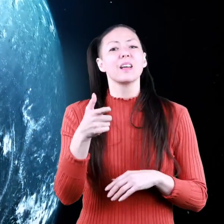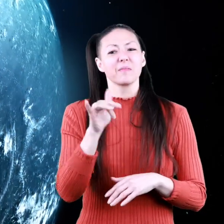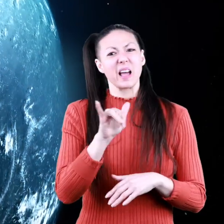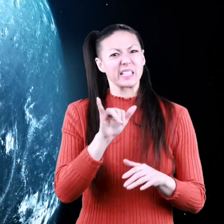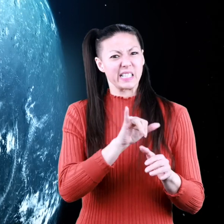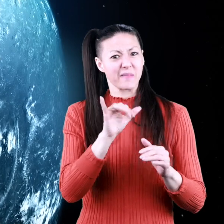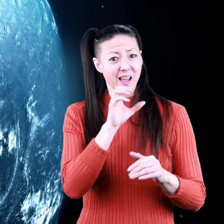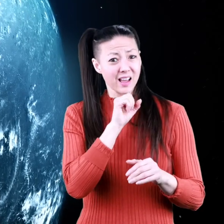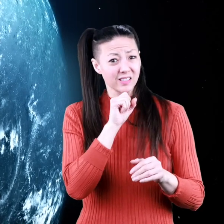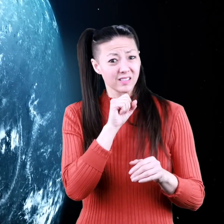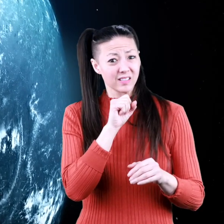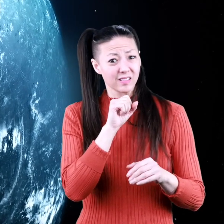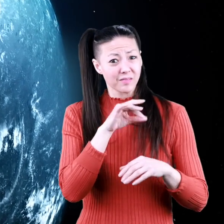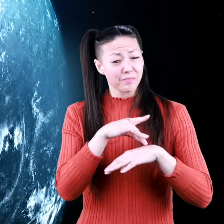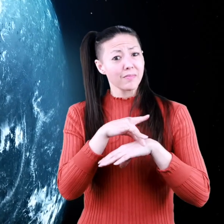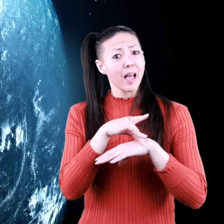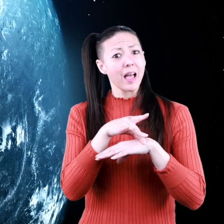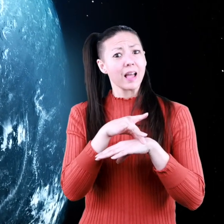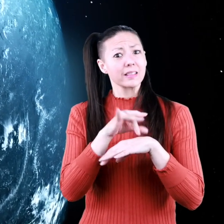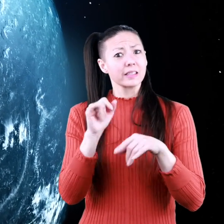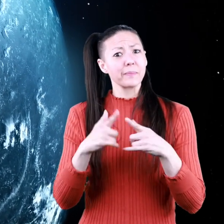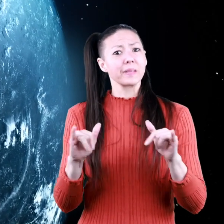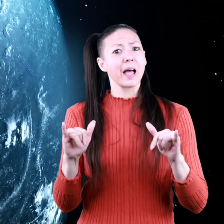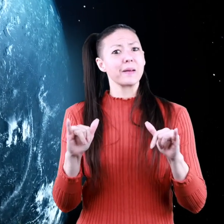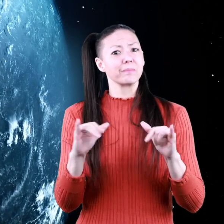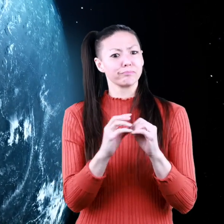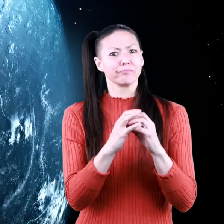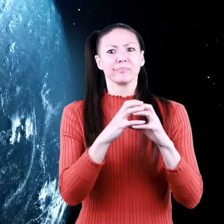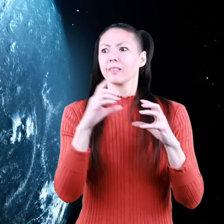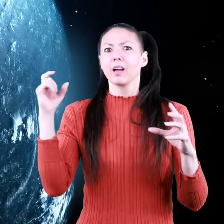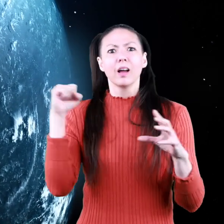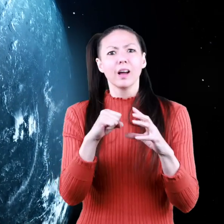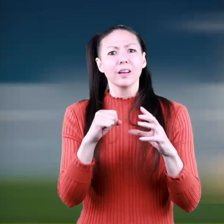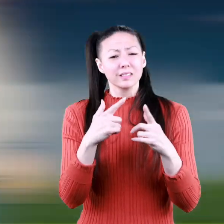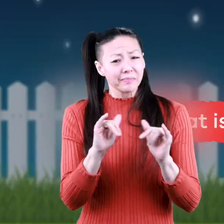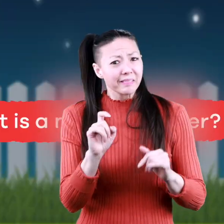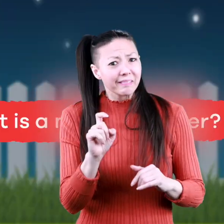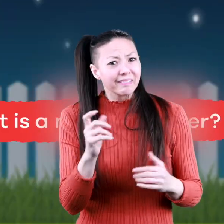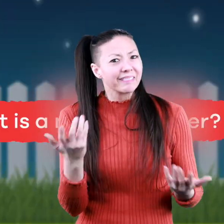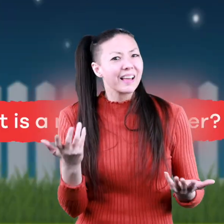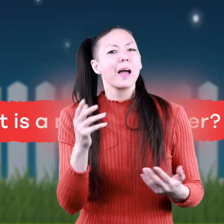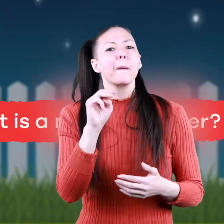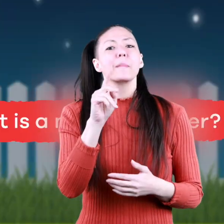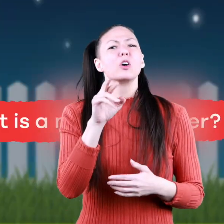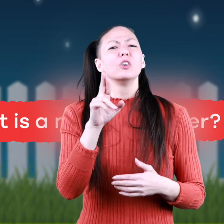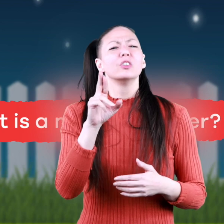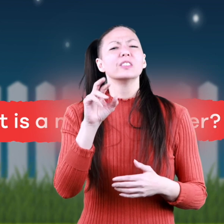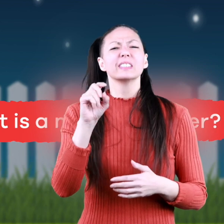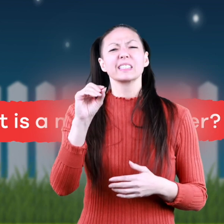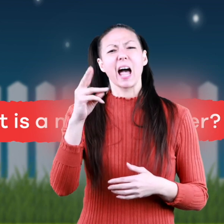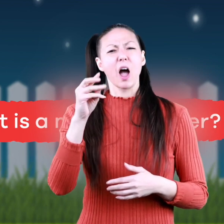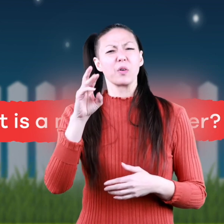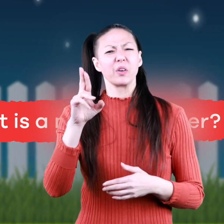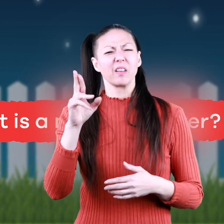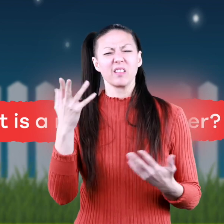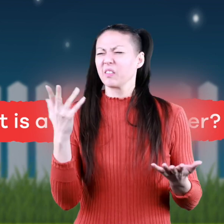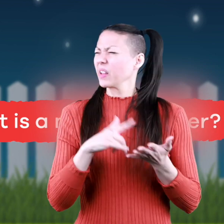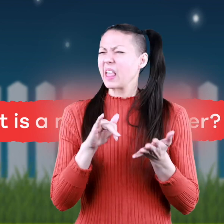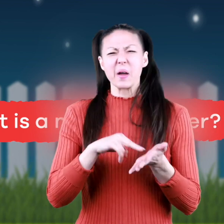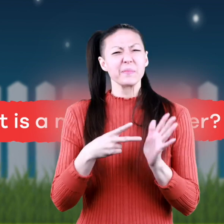about the same age as our planet, or even older! What is a meteor shower? Thanks for asking this